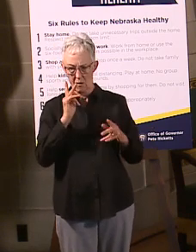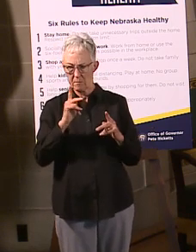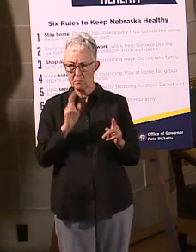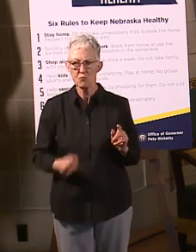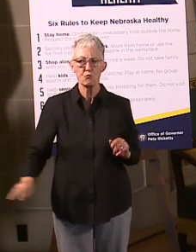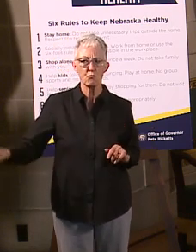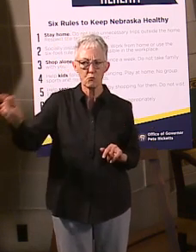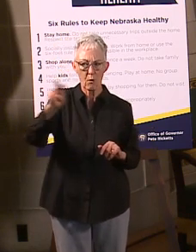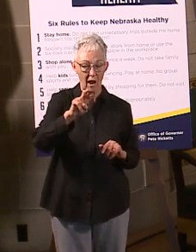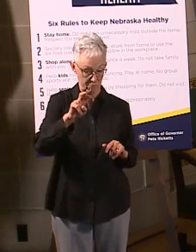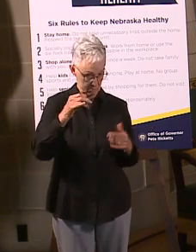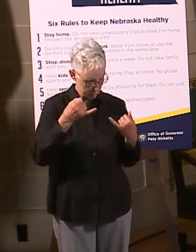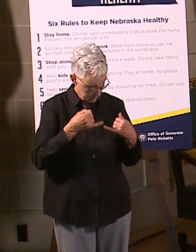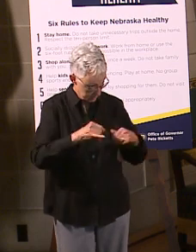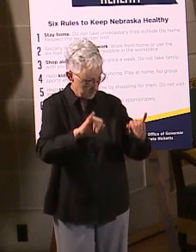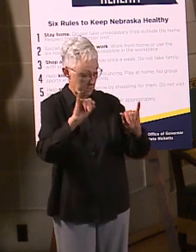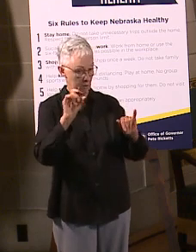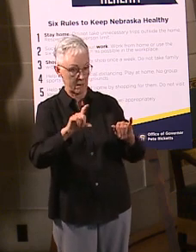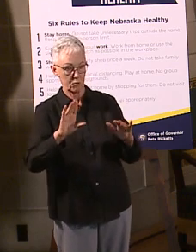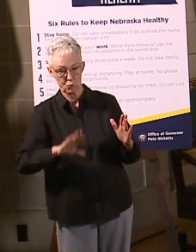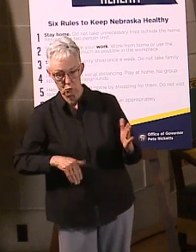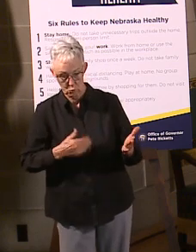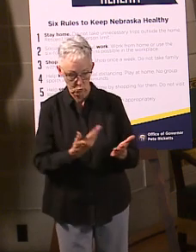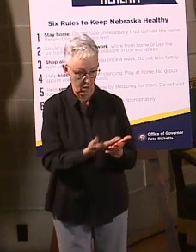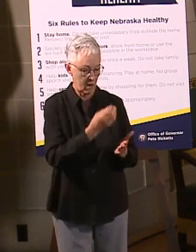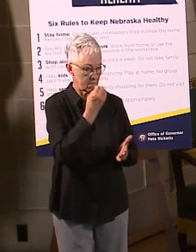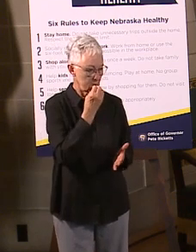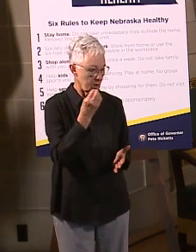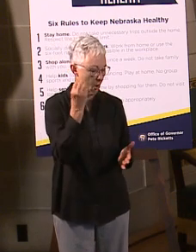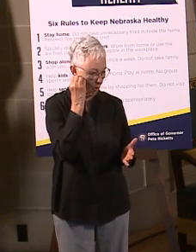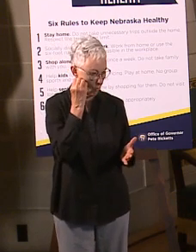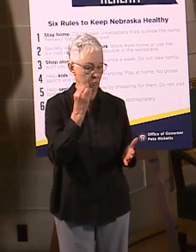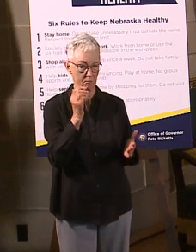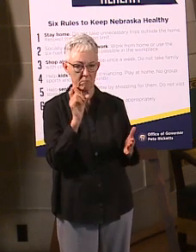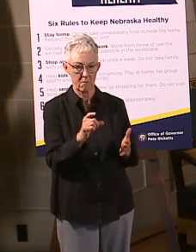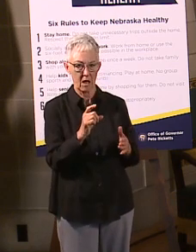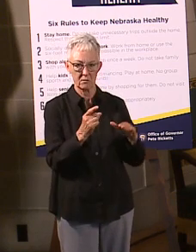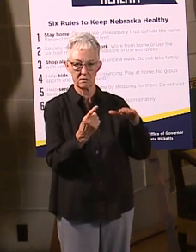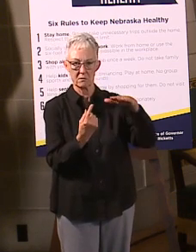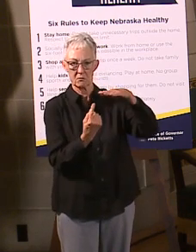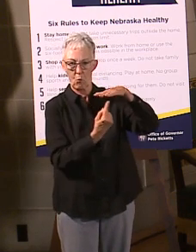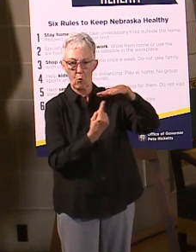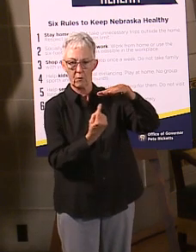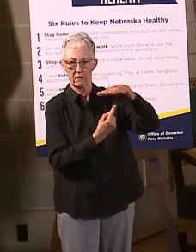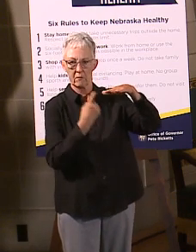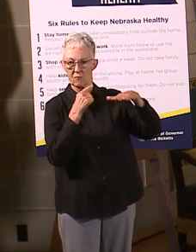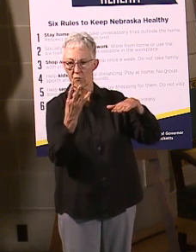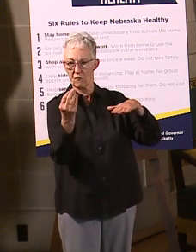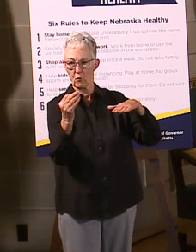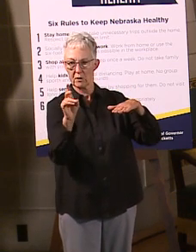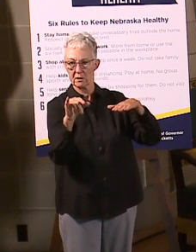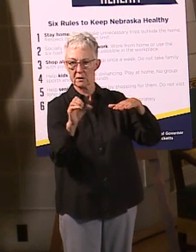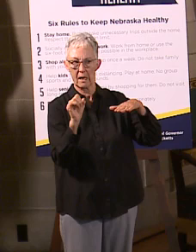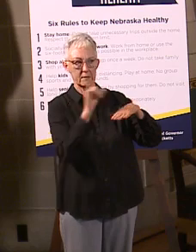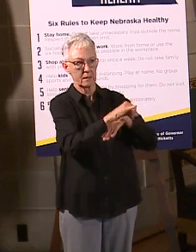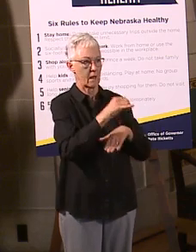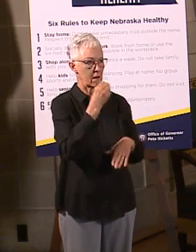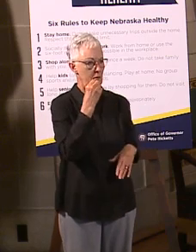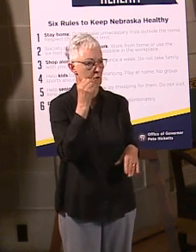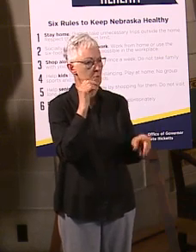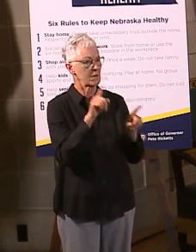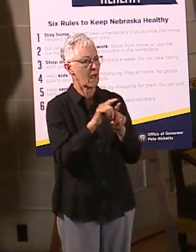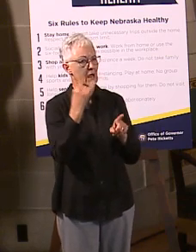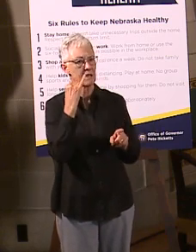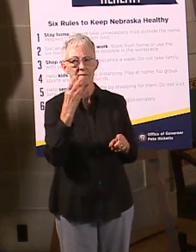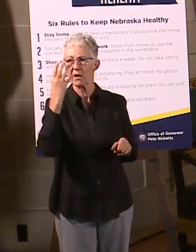Is a person still expected to self-quarantine for a certain period of time after leaving the state for a short weekend trips to places like Council Bluffs, Des Moines, or Kansas City. So